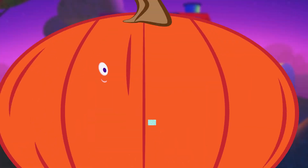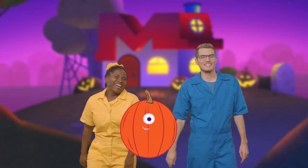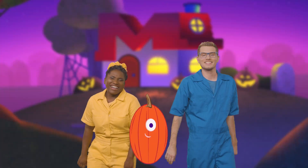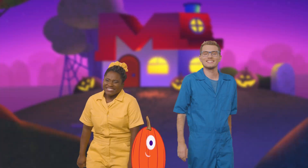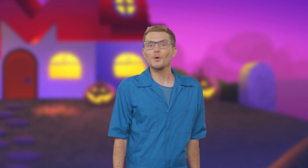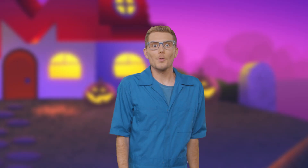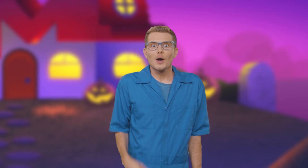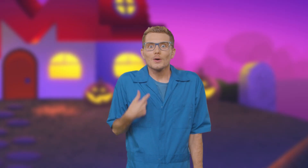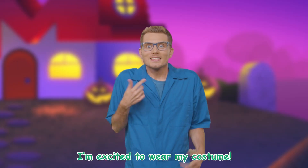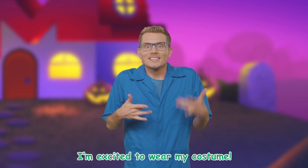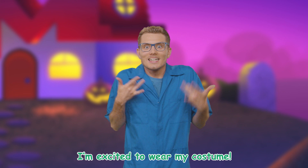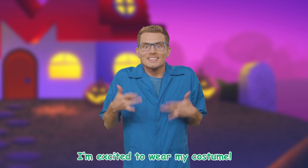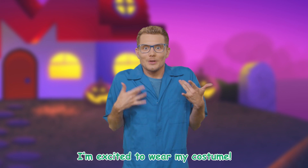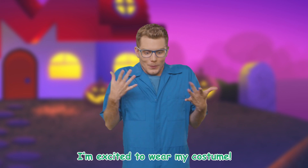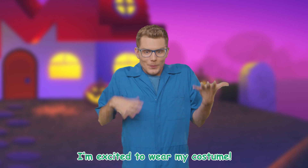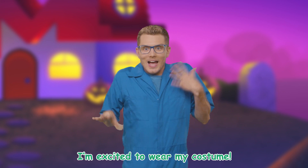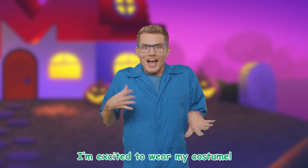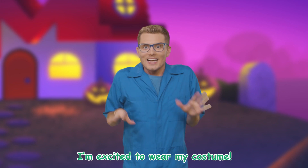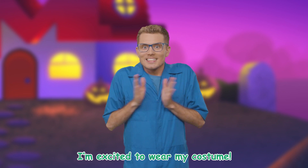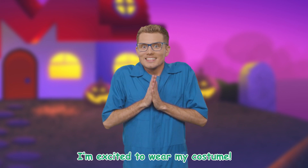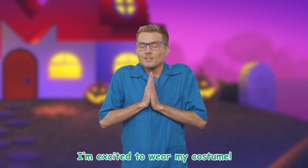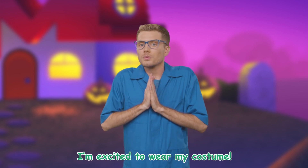I'm excited to wear my costume!